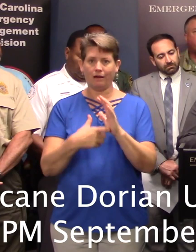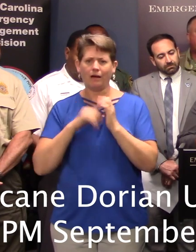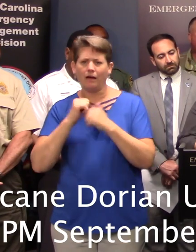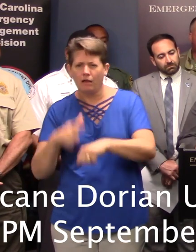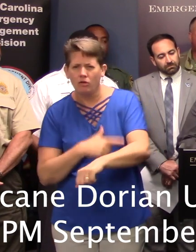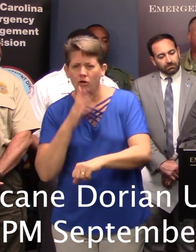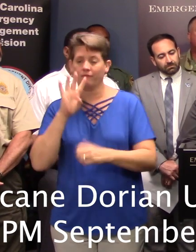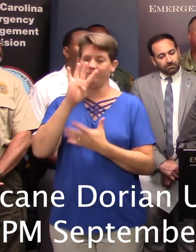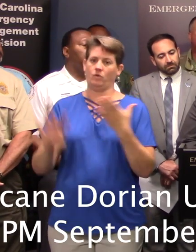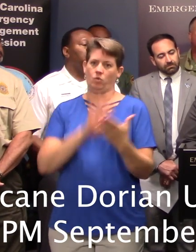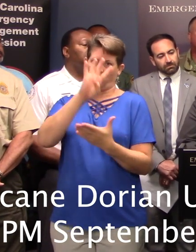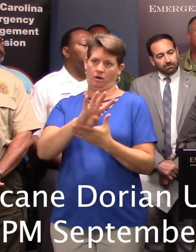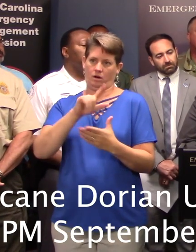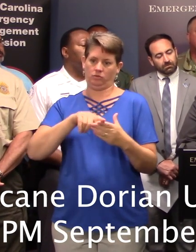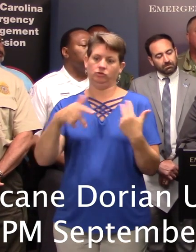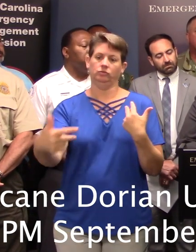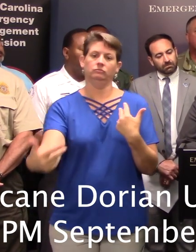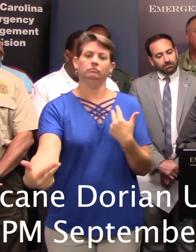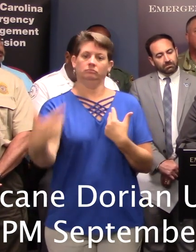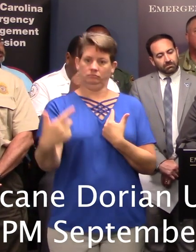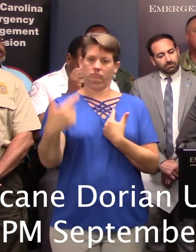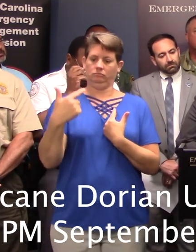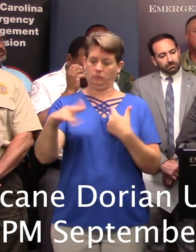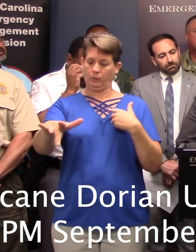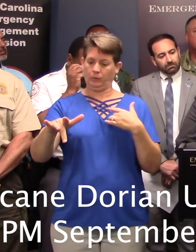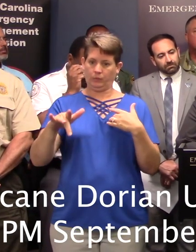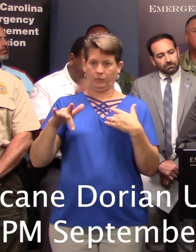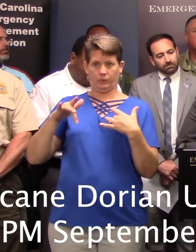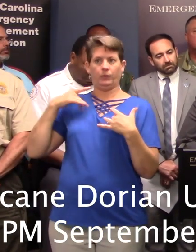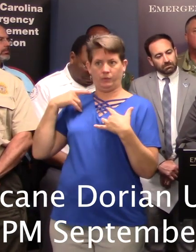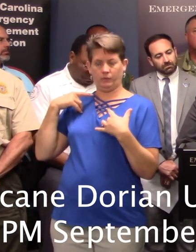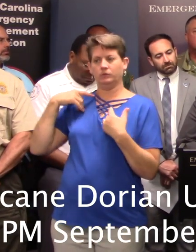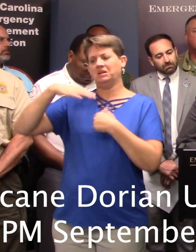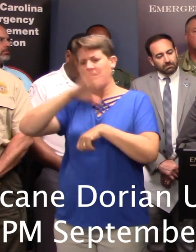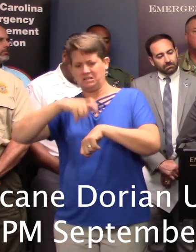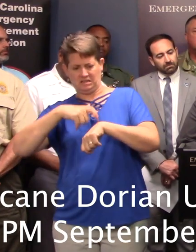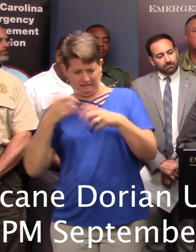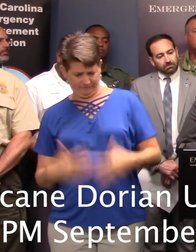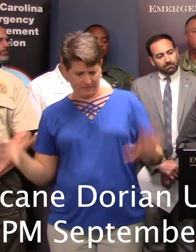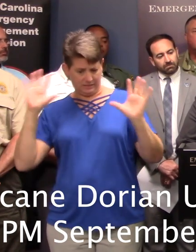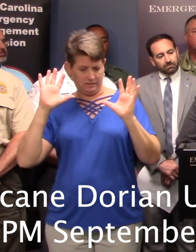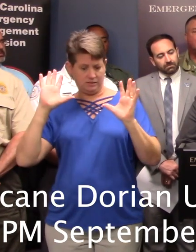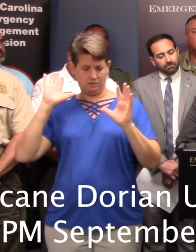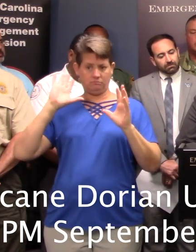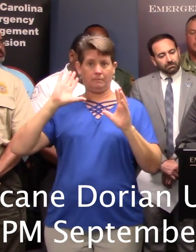about 3 to 4 hours, so our anticipated time for completion of that operation will be about 6 p.m. tonight.